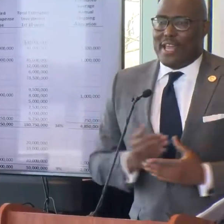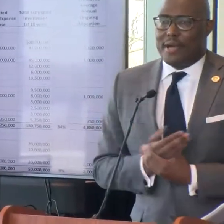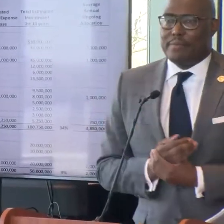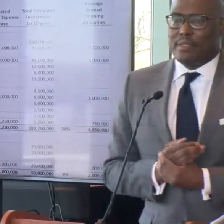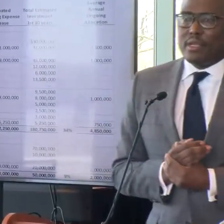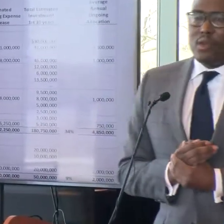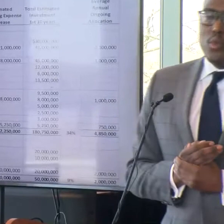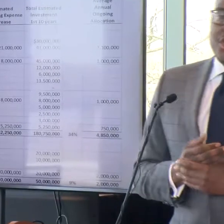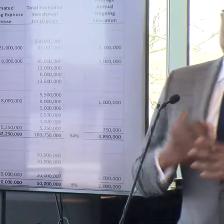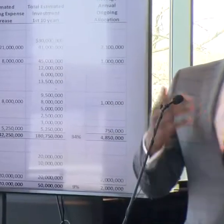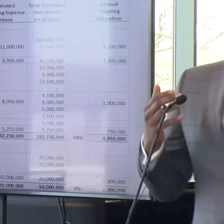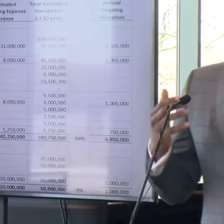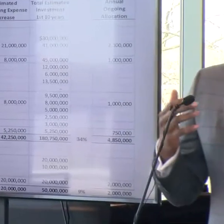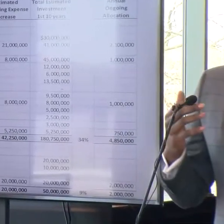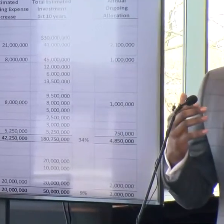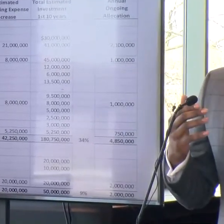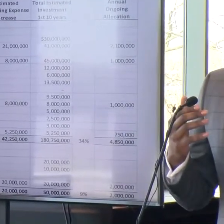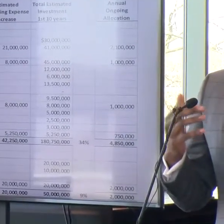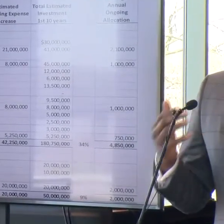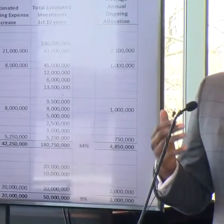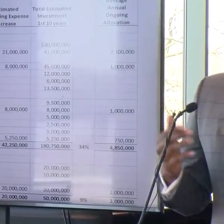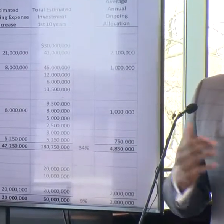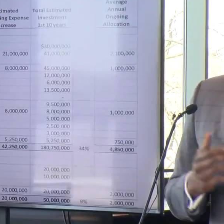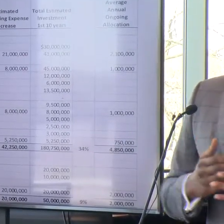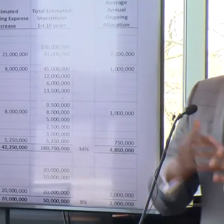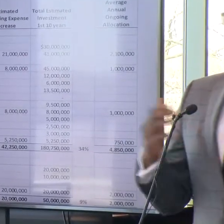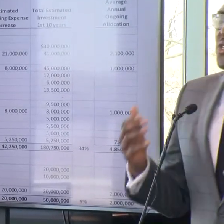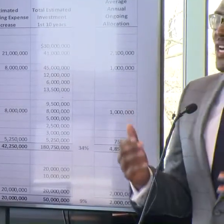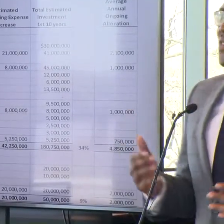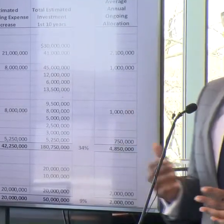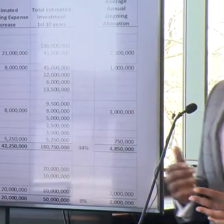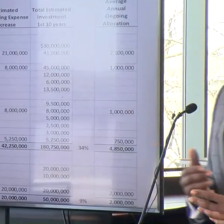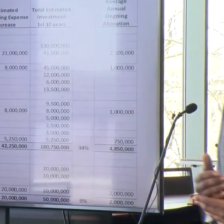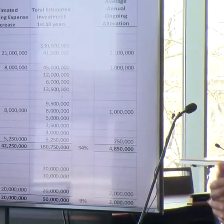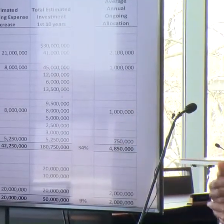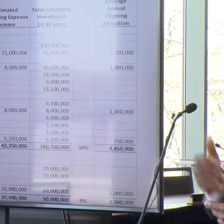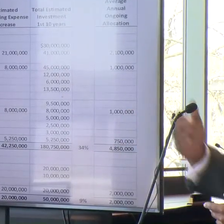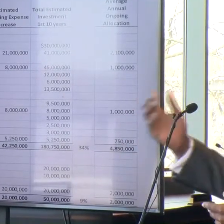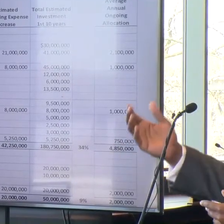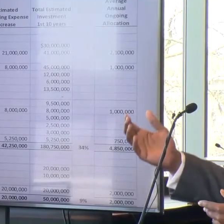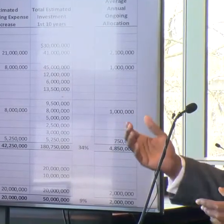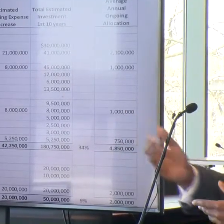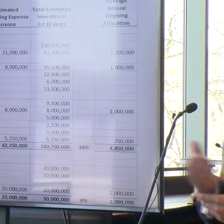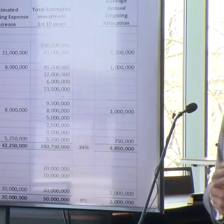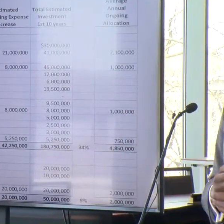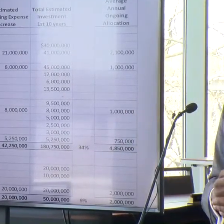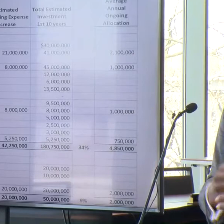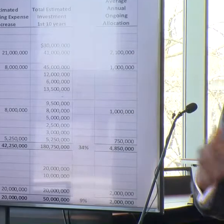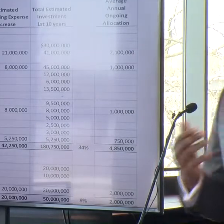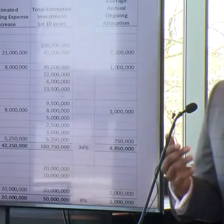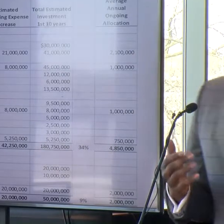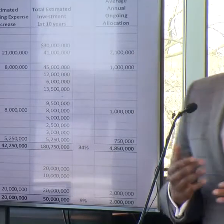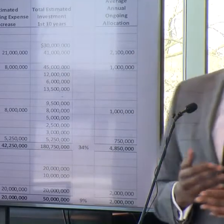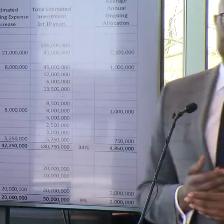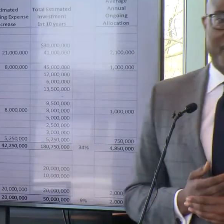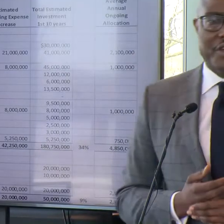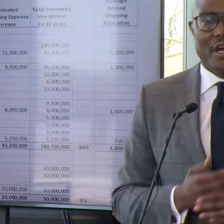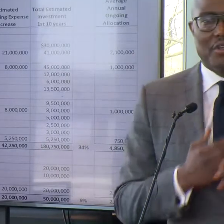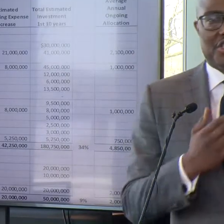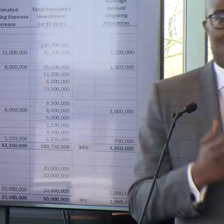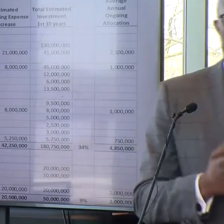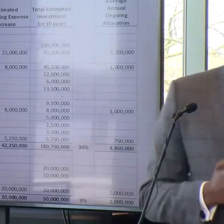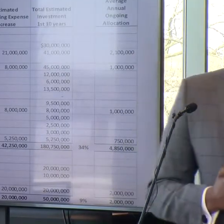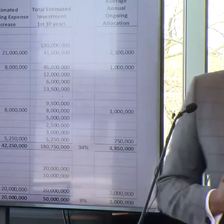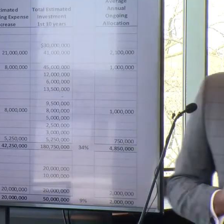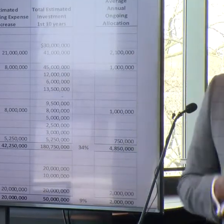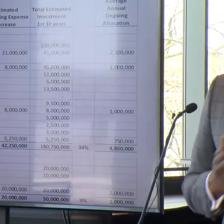about it right now. When you are a resident, sometimes you go to other cities. You may go to Tulsa, Oklahoma, or Oklahoma City, or you